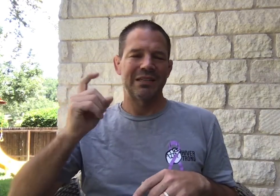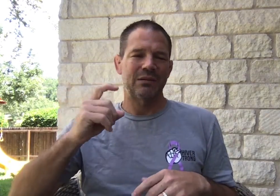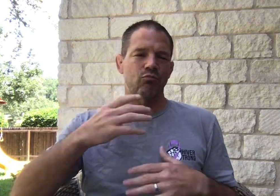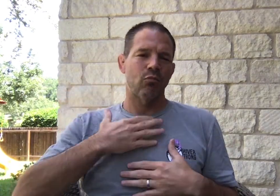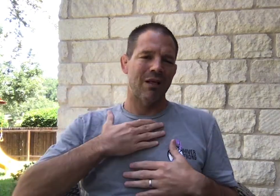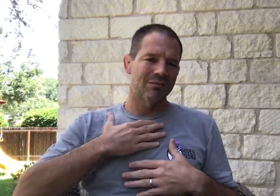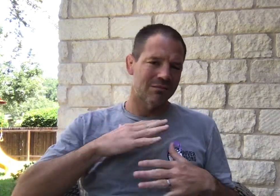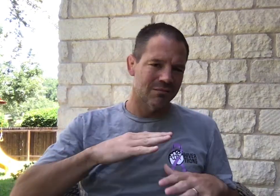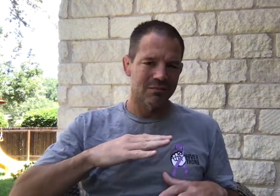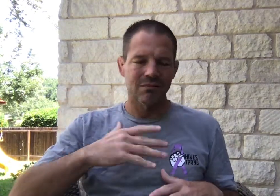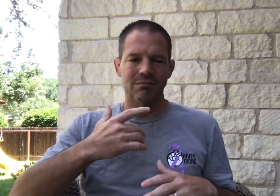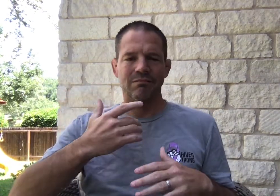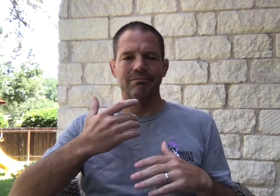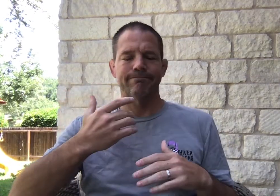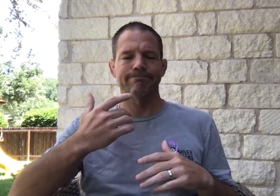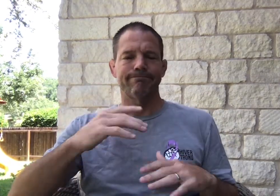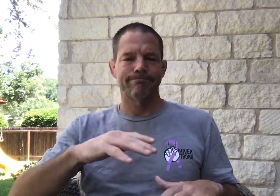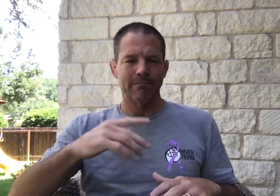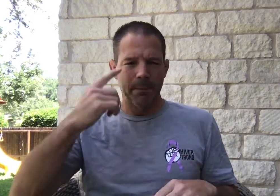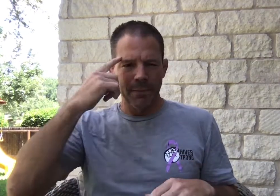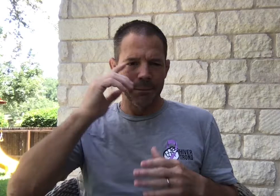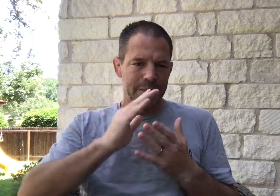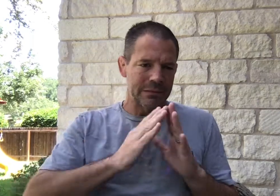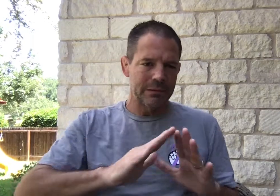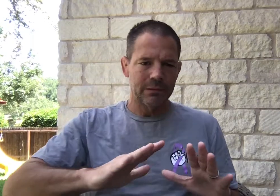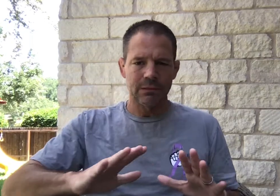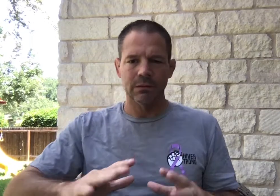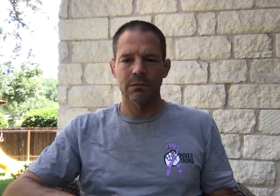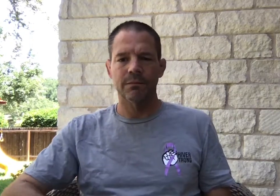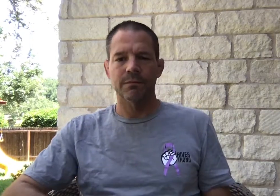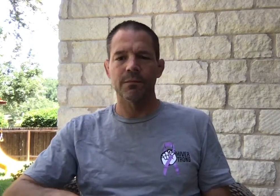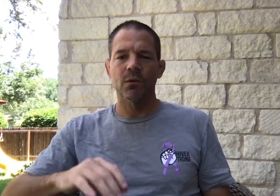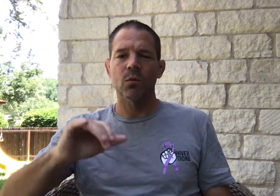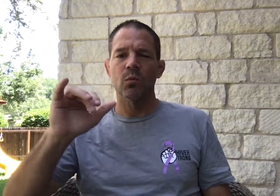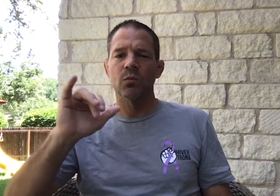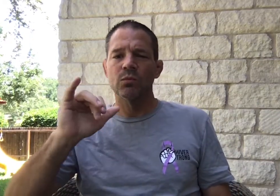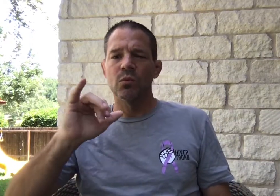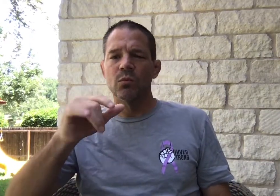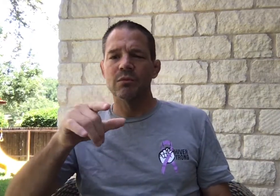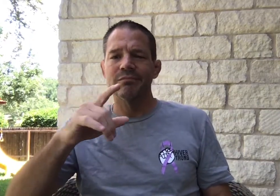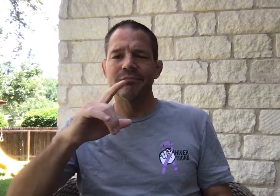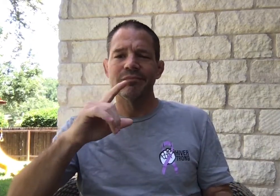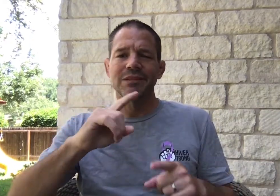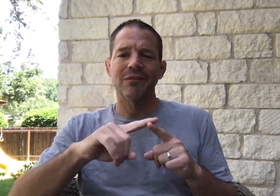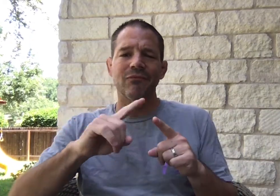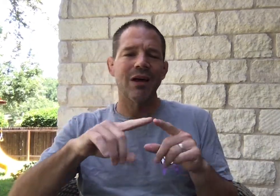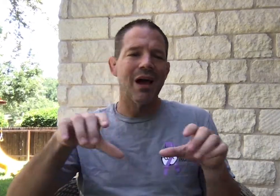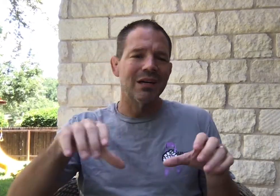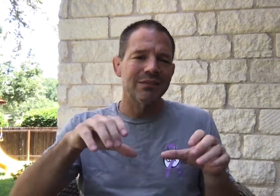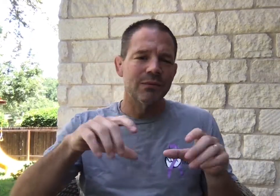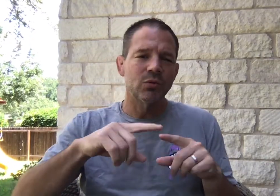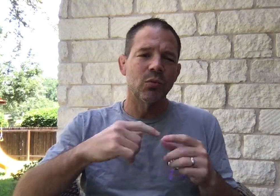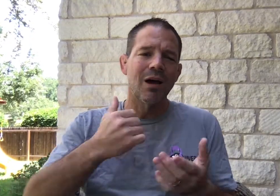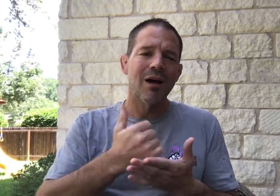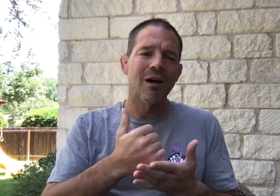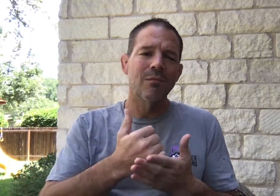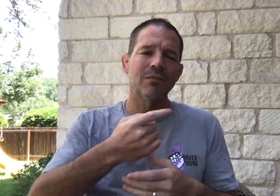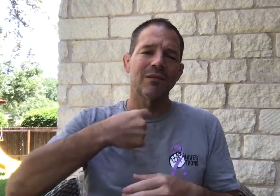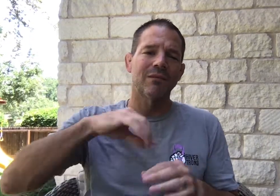And I need to rest. I also have some mental breaks as well. A variety of activities